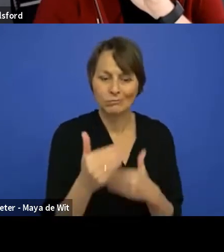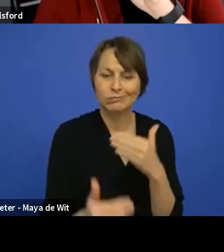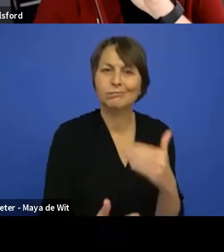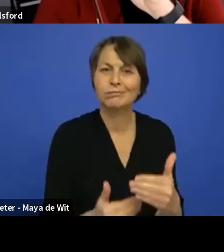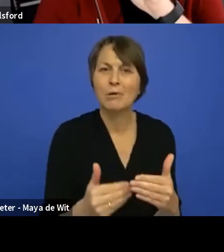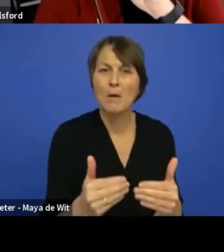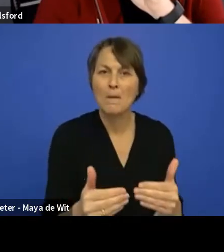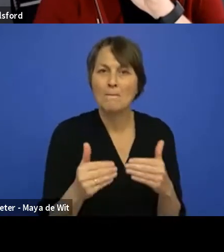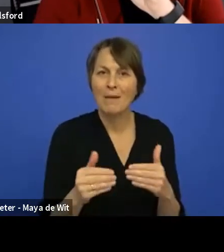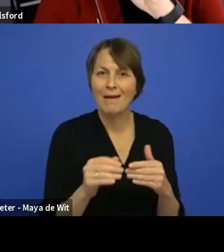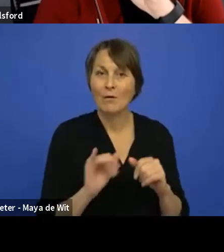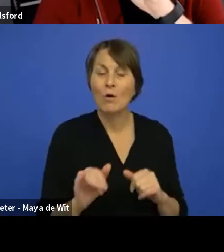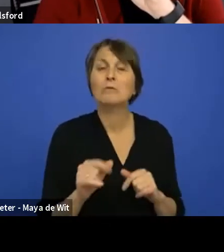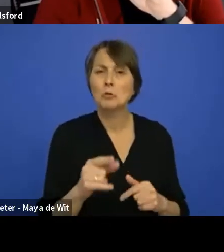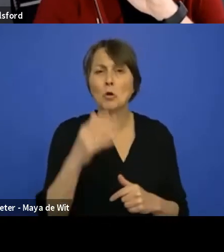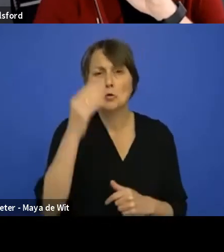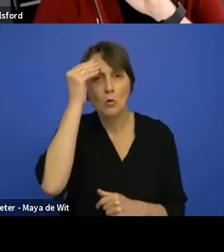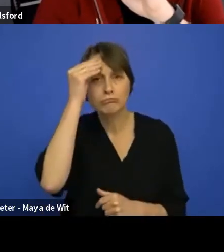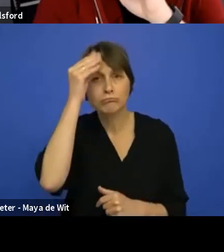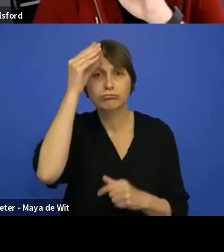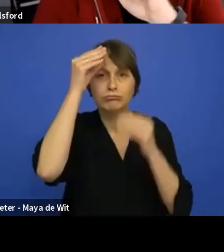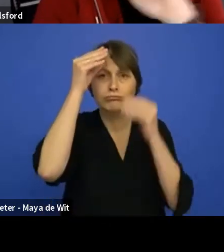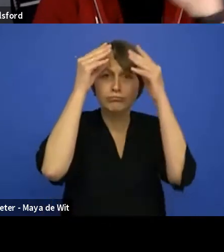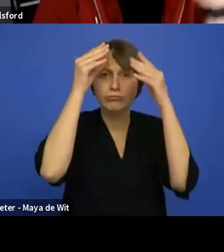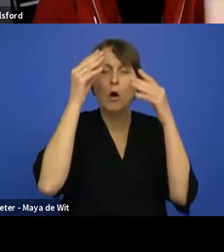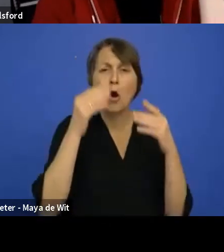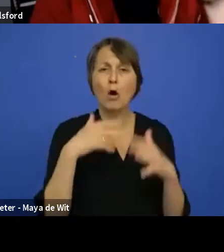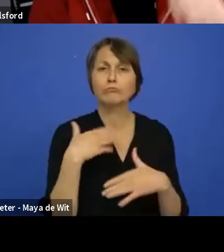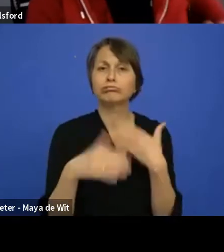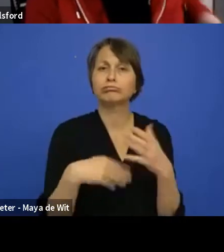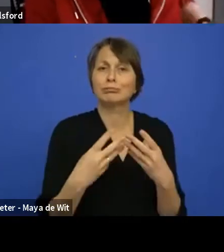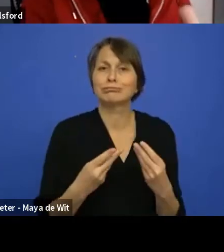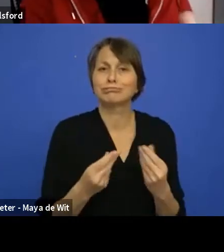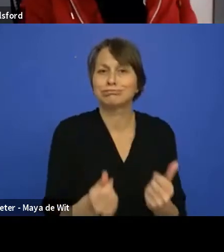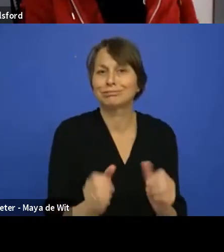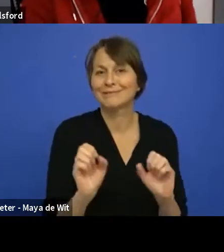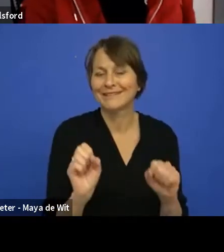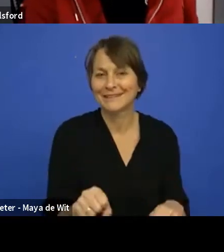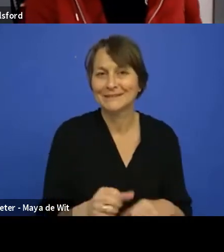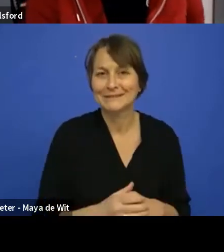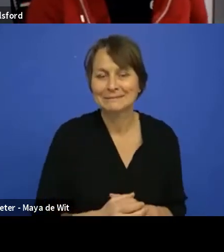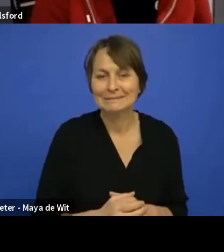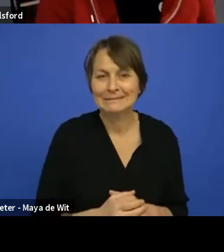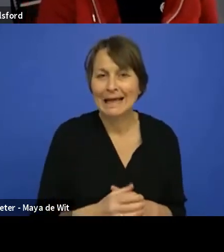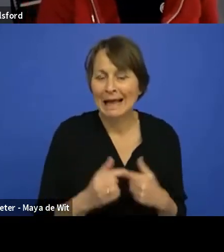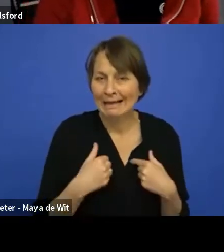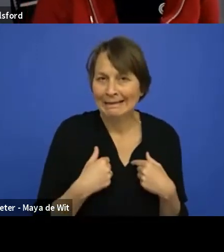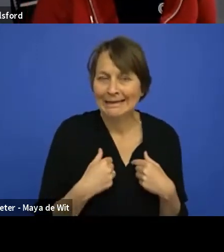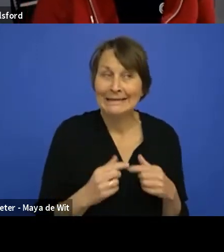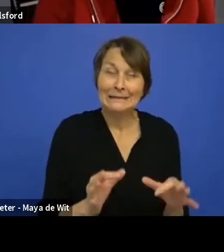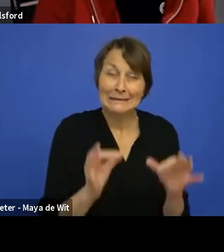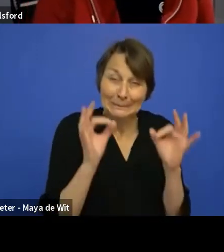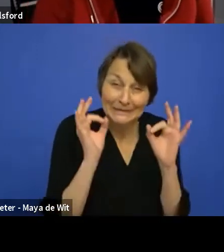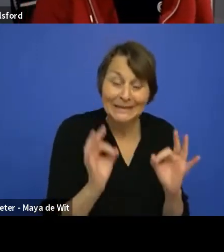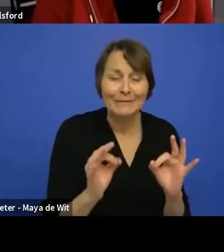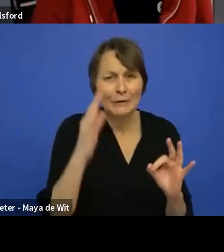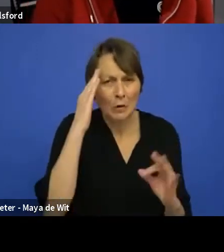already know how to use. So I would say it would be, uh, we don't have any specific plans, but I would definitely say that it makes sense.